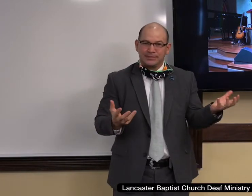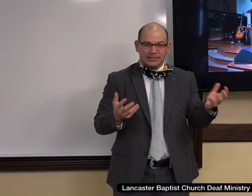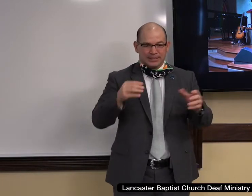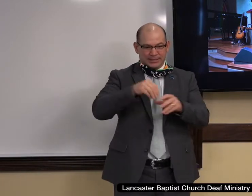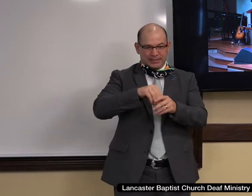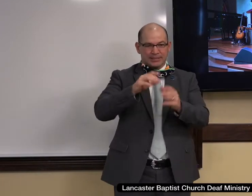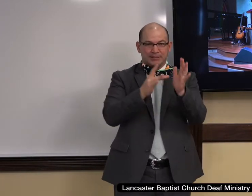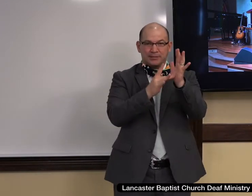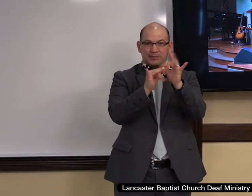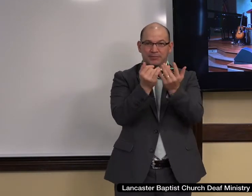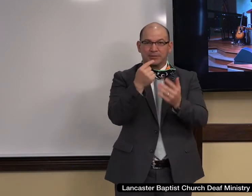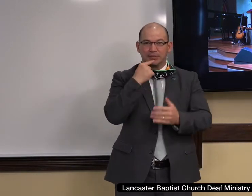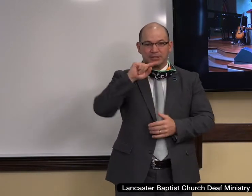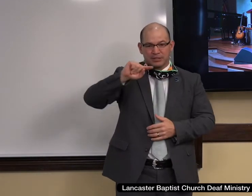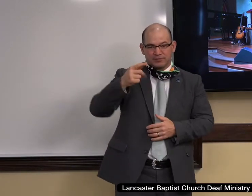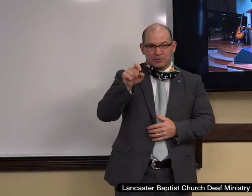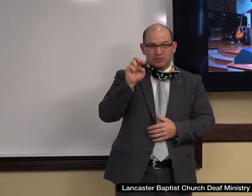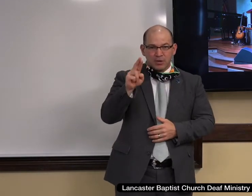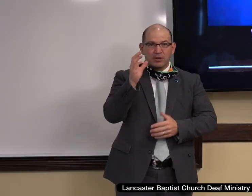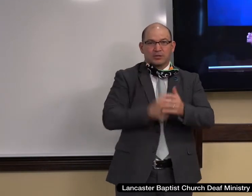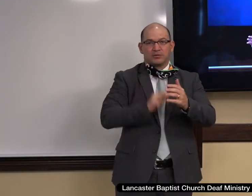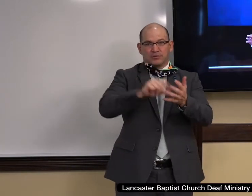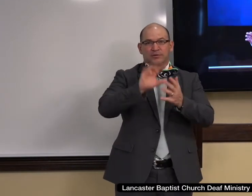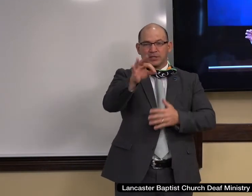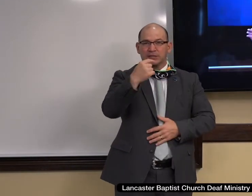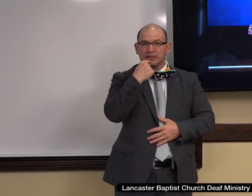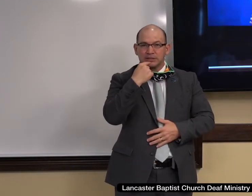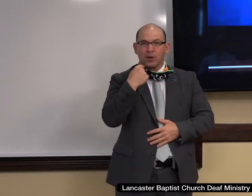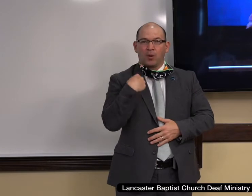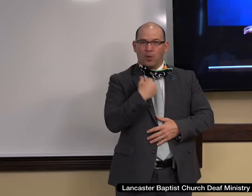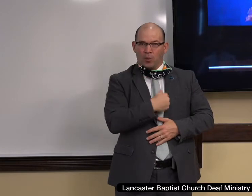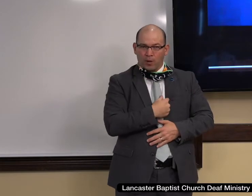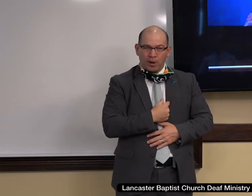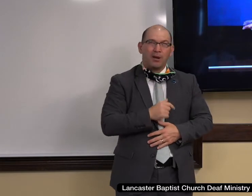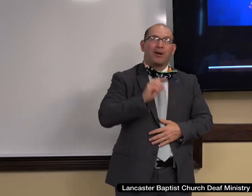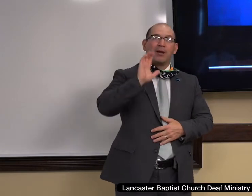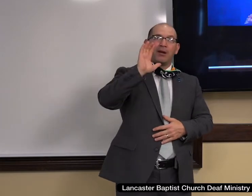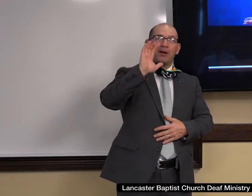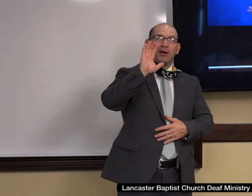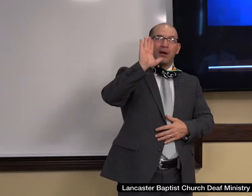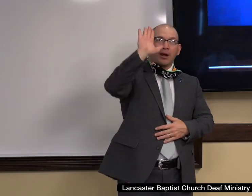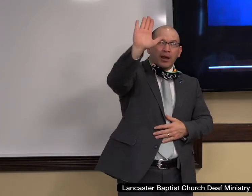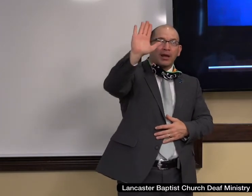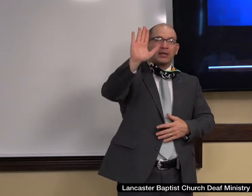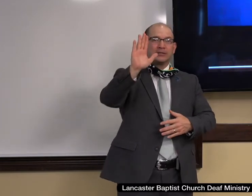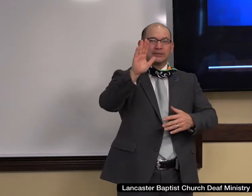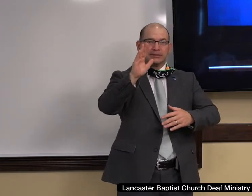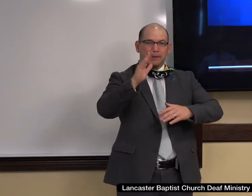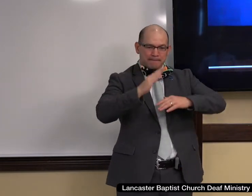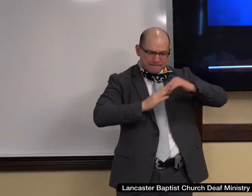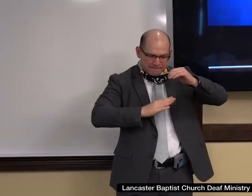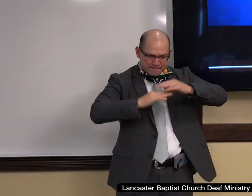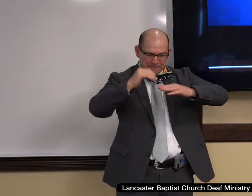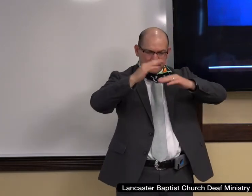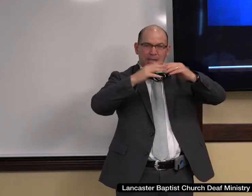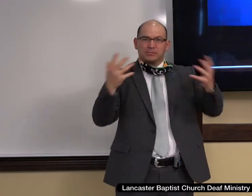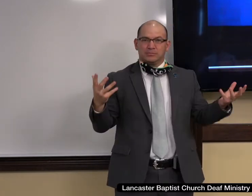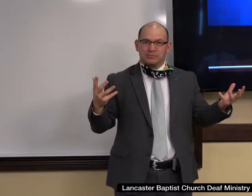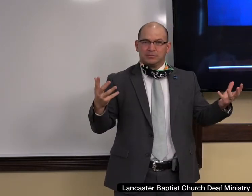we are laborers together with God, for ye are God's husbandry. Ye are God's building. The church is a building